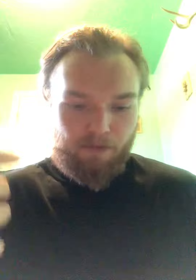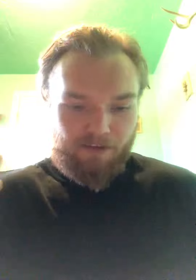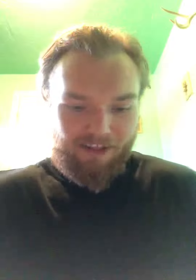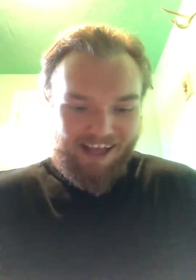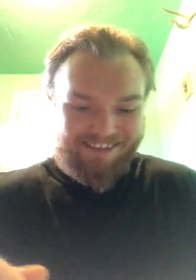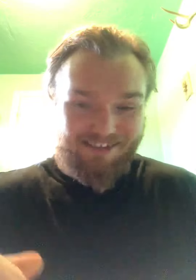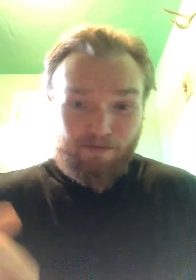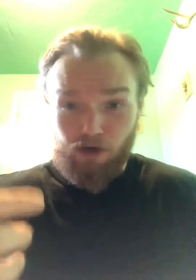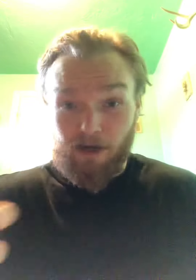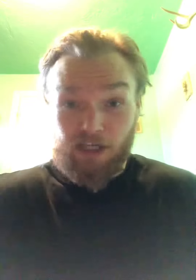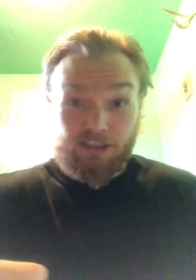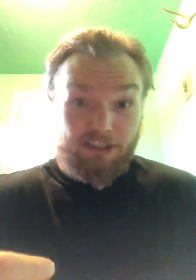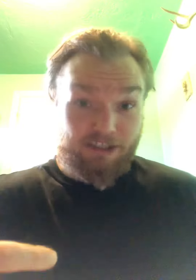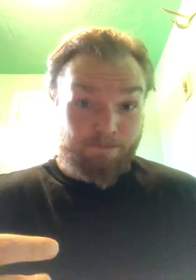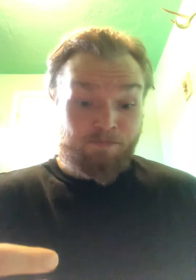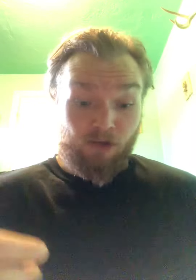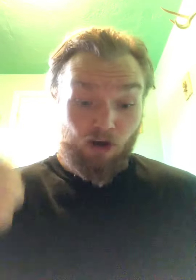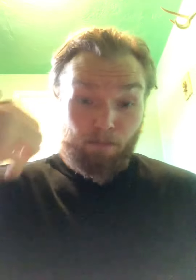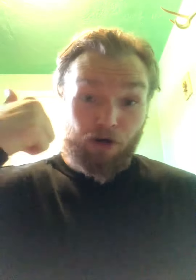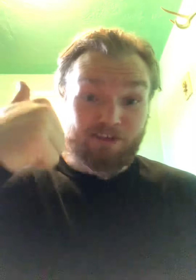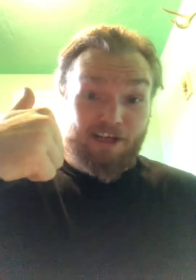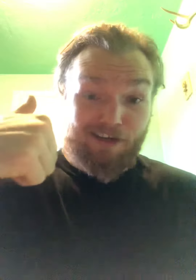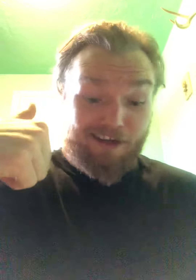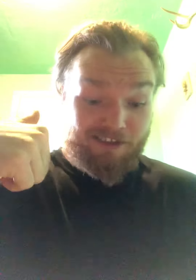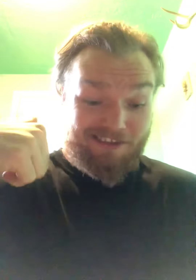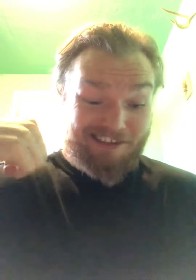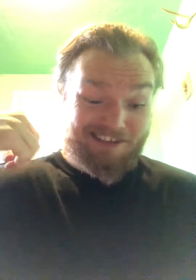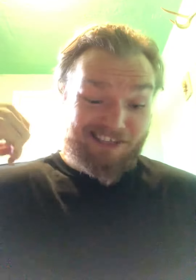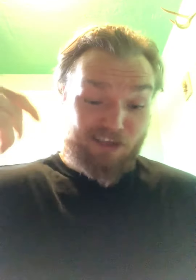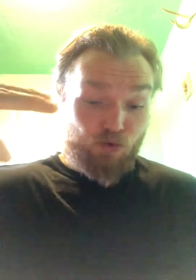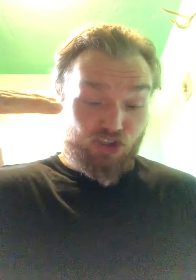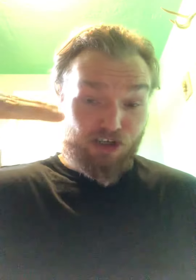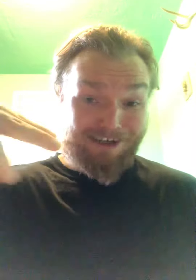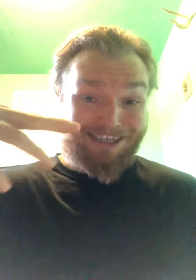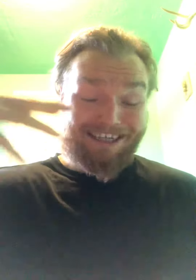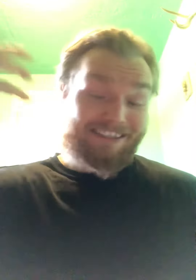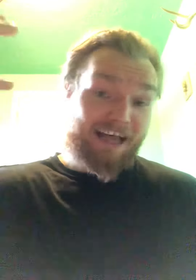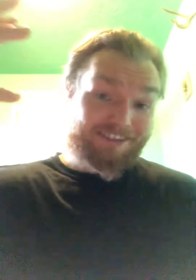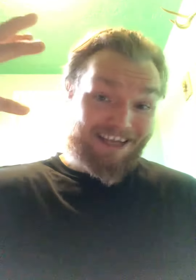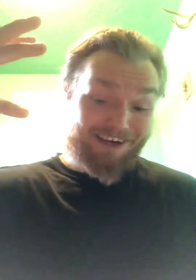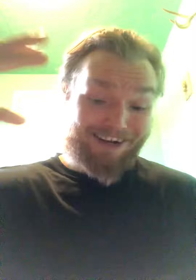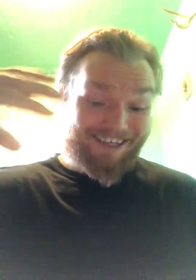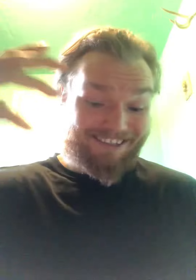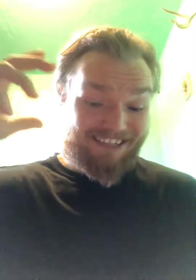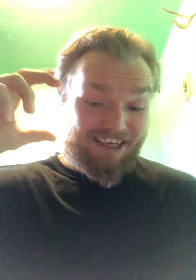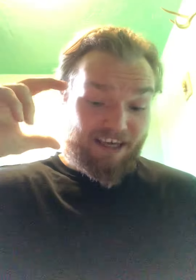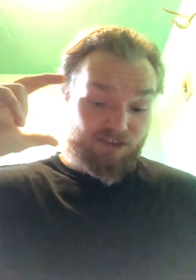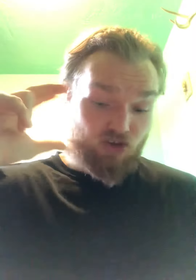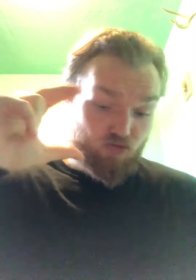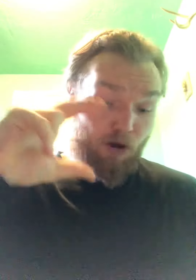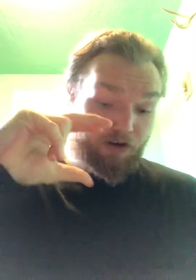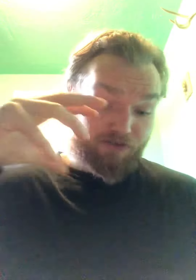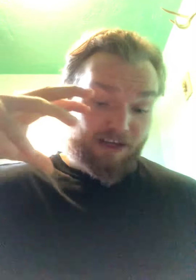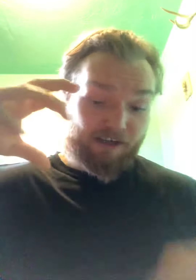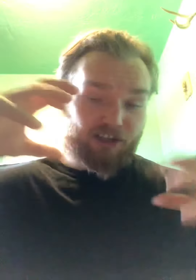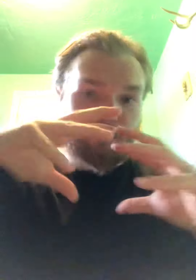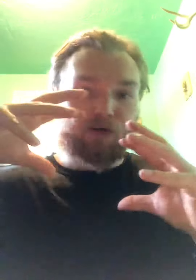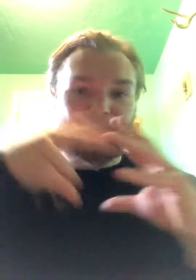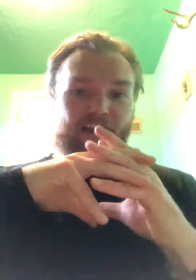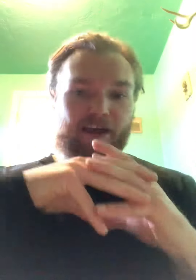But the classes of carbohydrates are monosaccharides. That's the single sugar disaccharides. It's two monosaccharides bonded together.